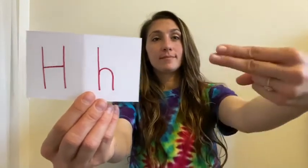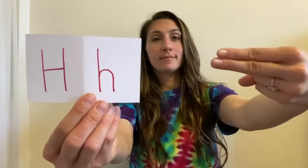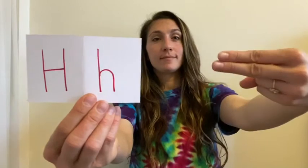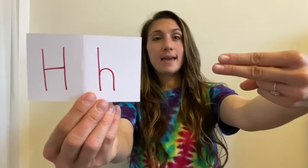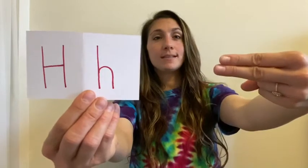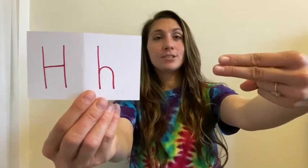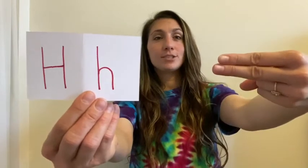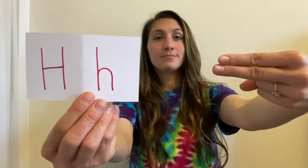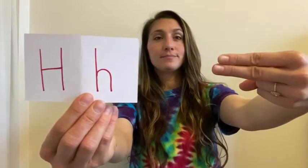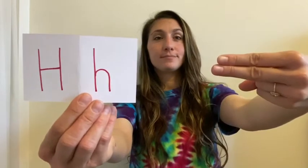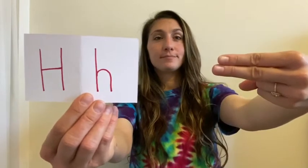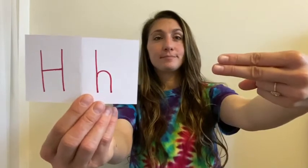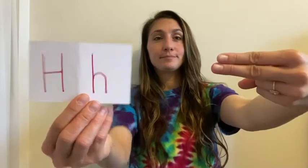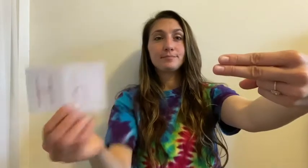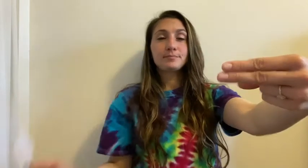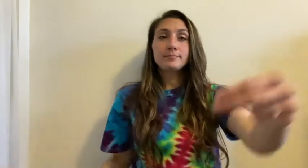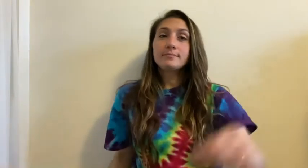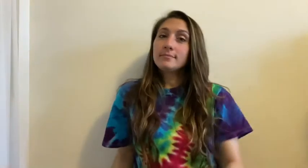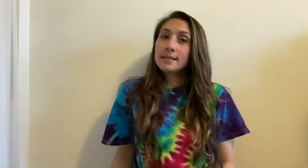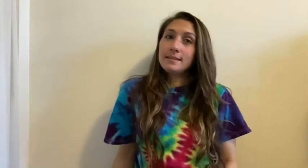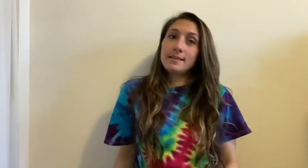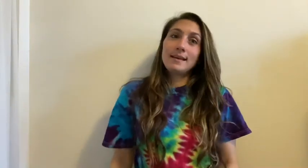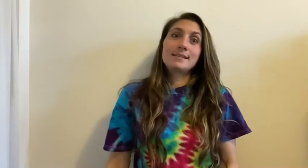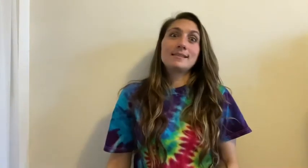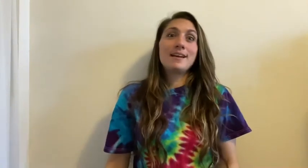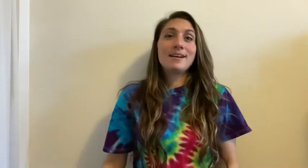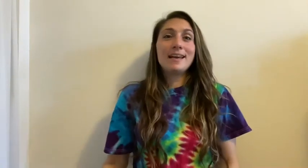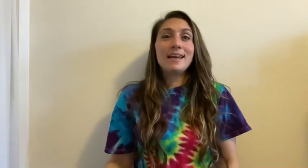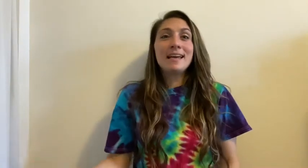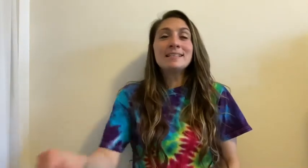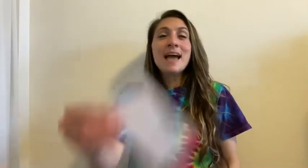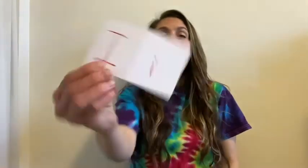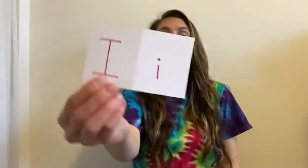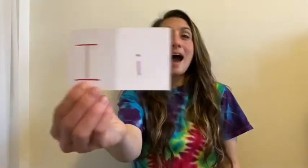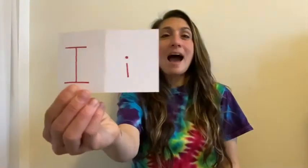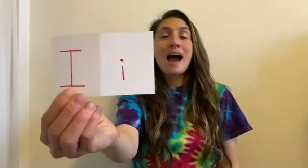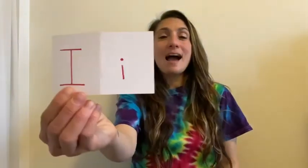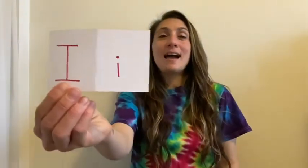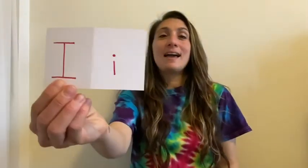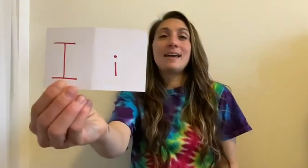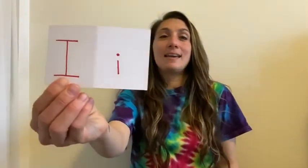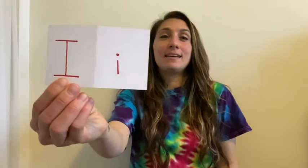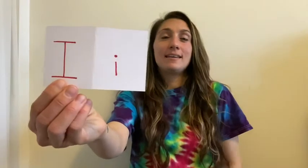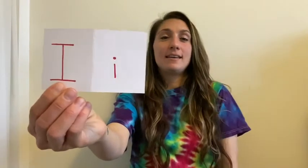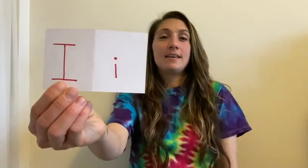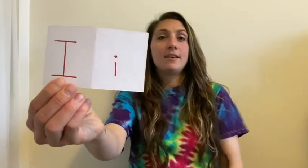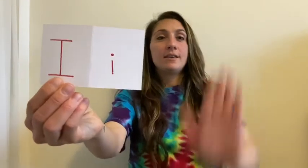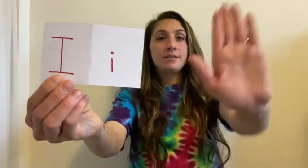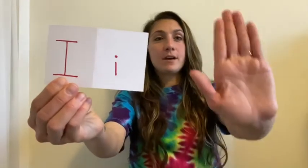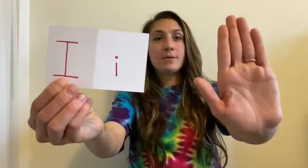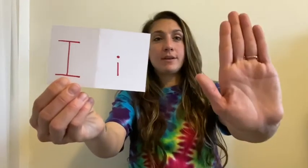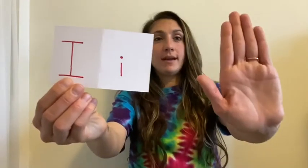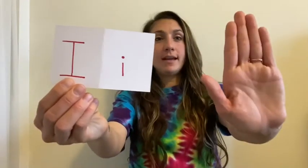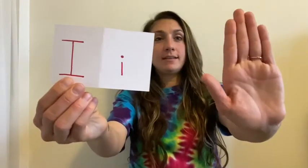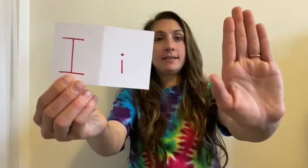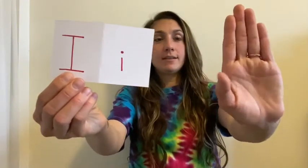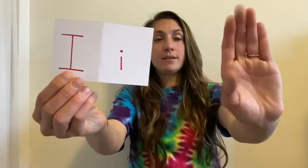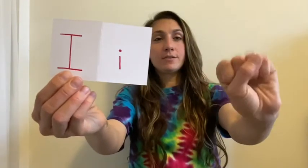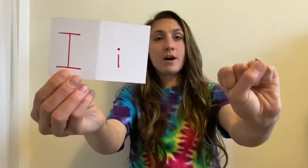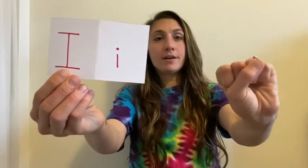H. The next letter is I. Start with your hand, close all your